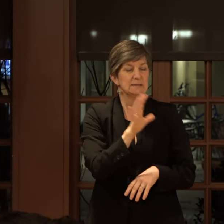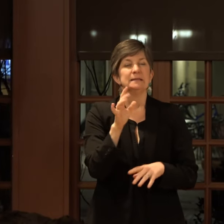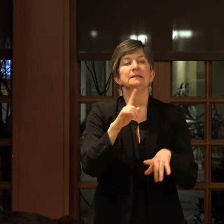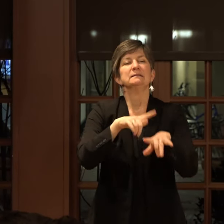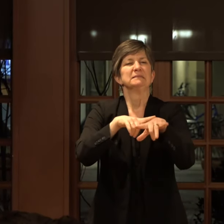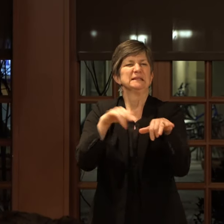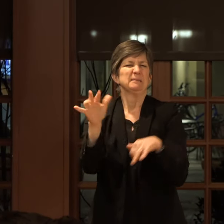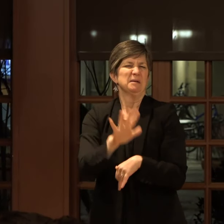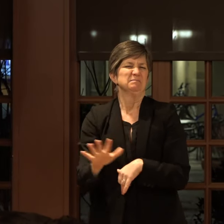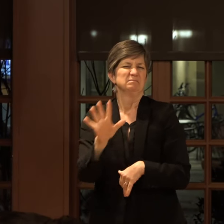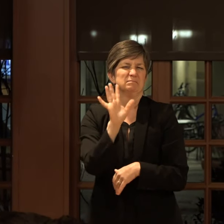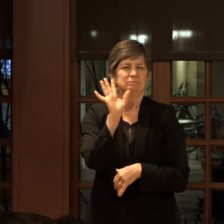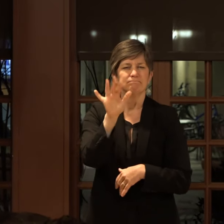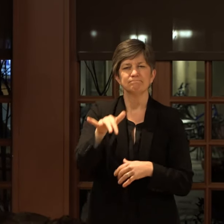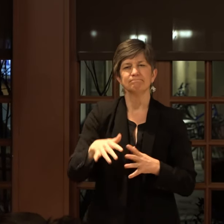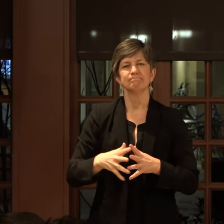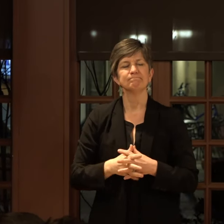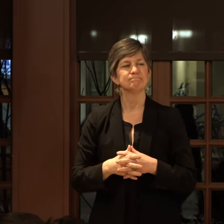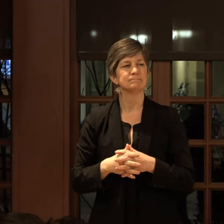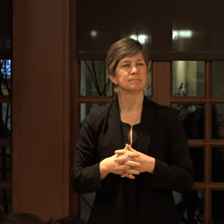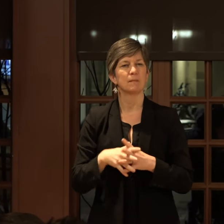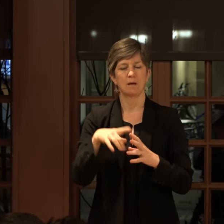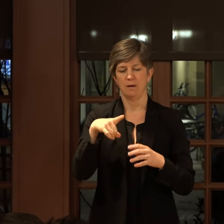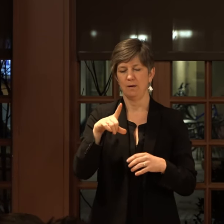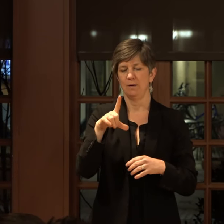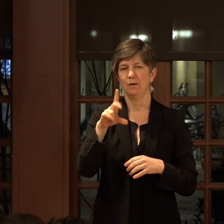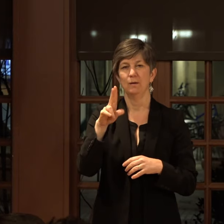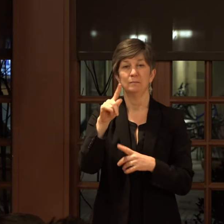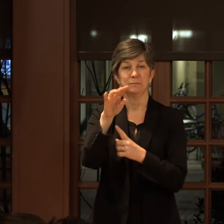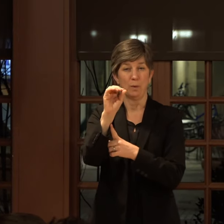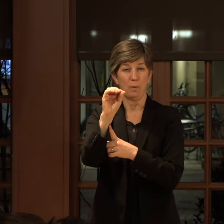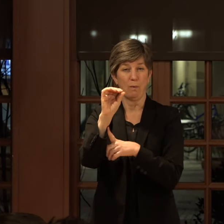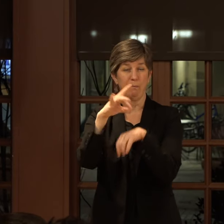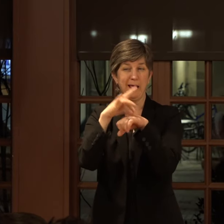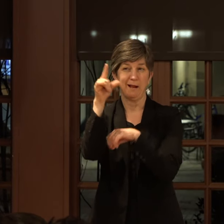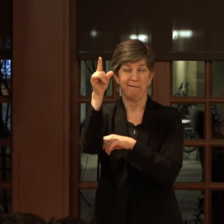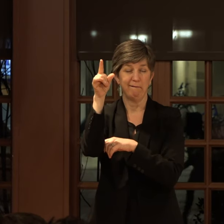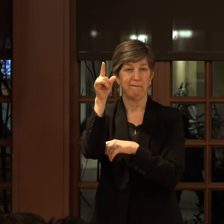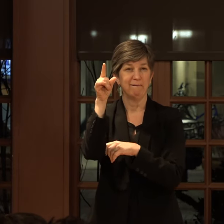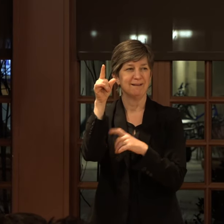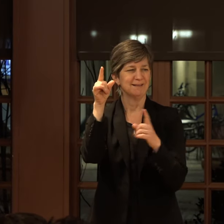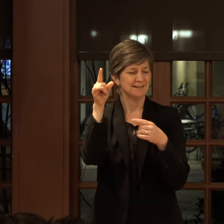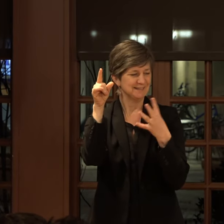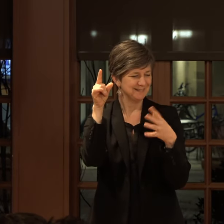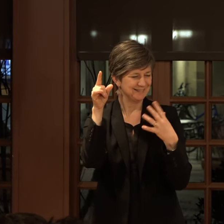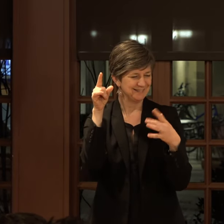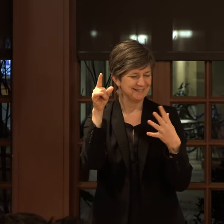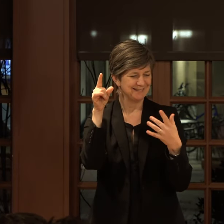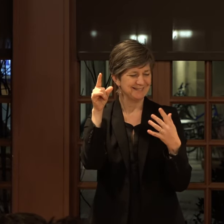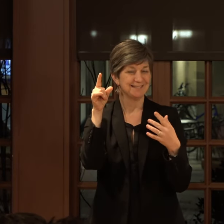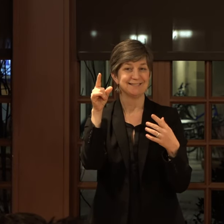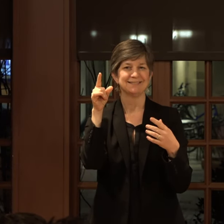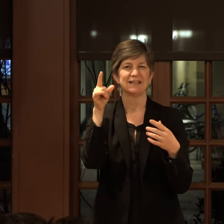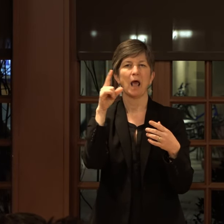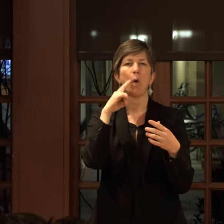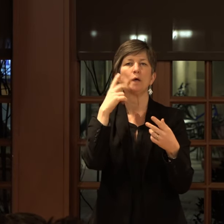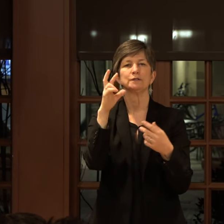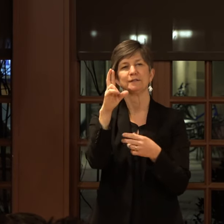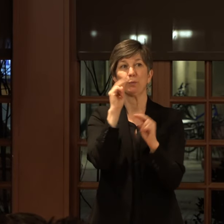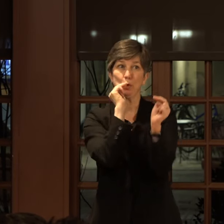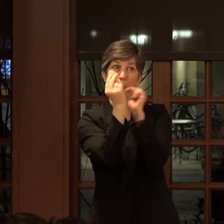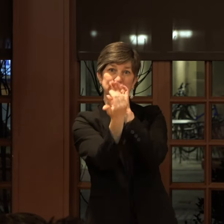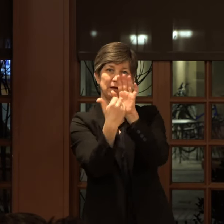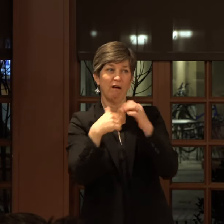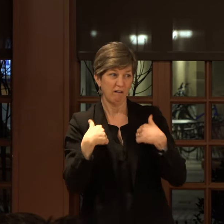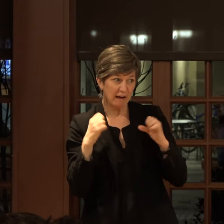time that Pluto, right, was like in renegotiations.